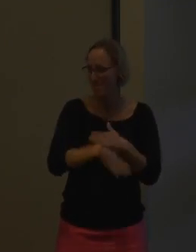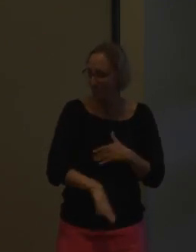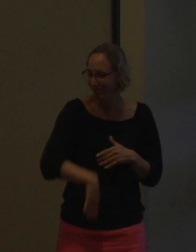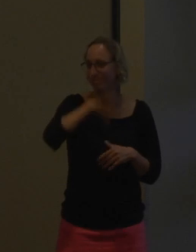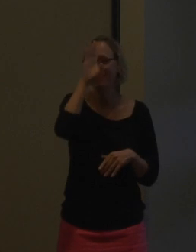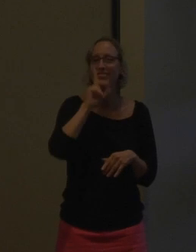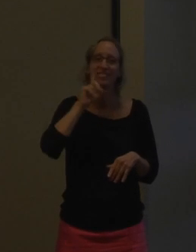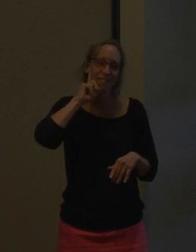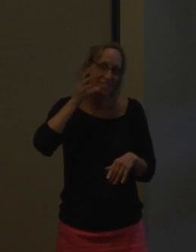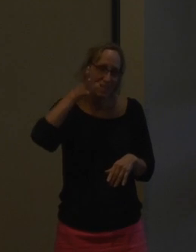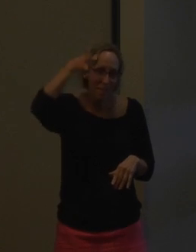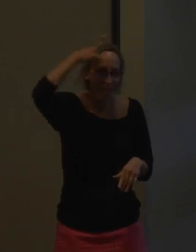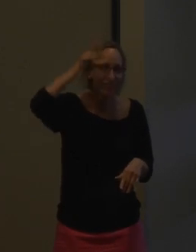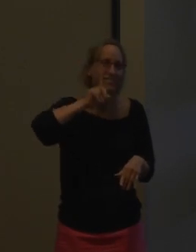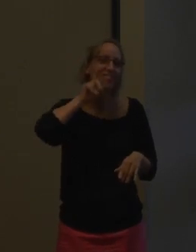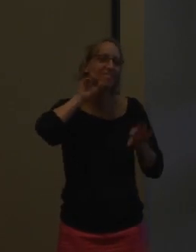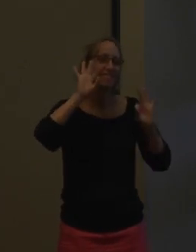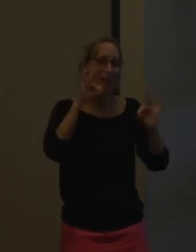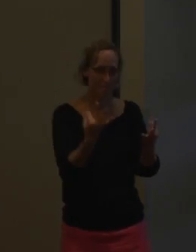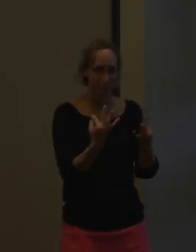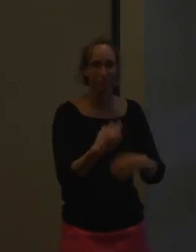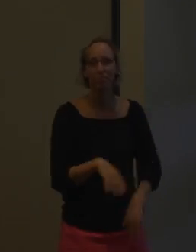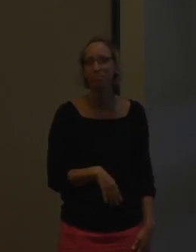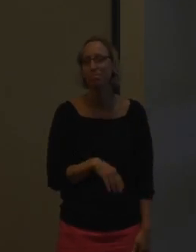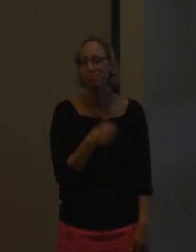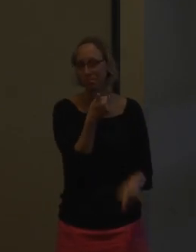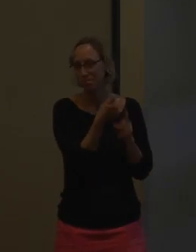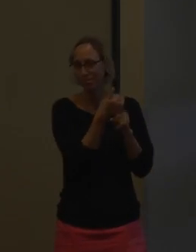who were born to deaf parents, deaf family.